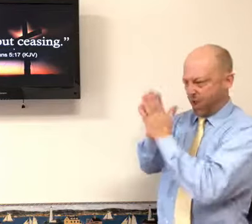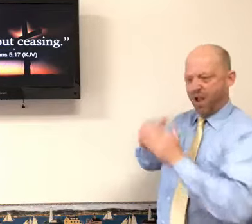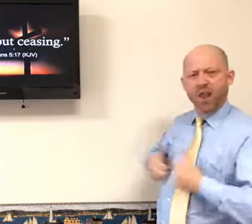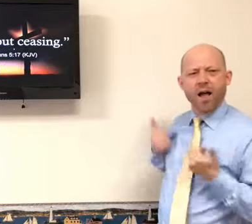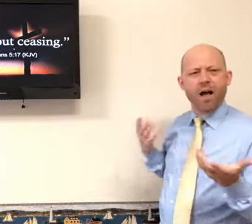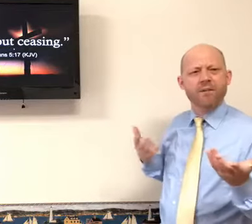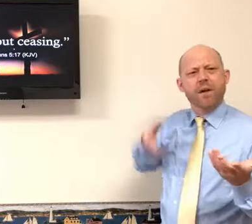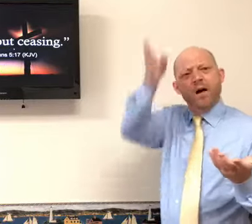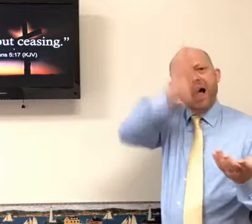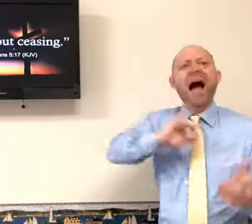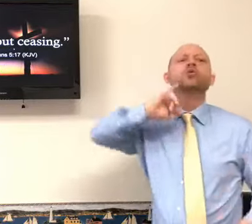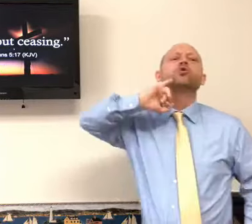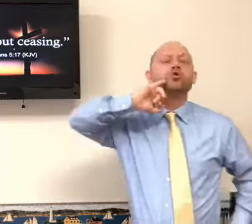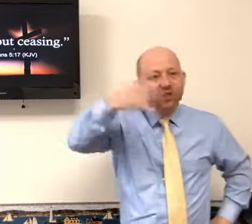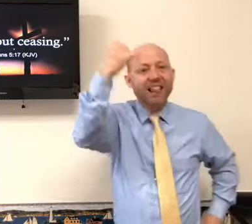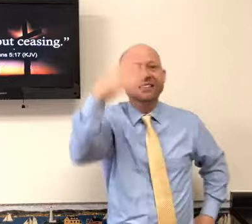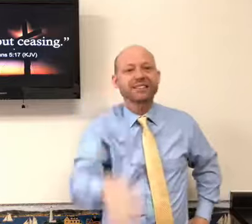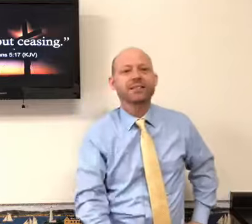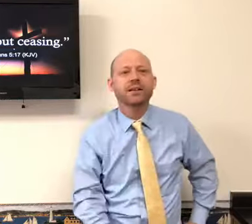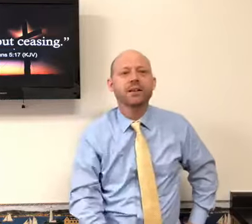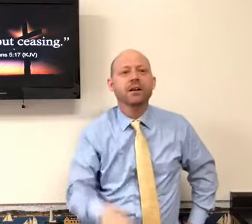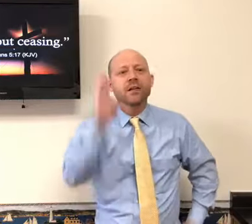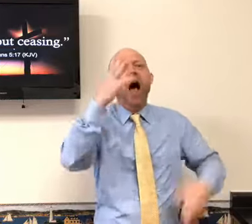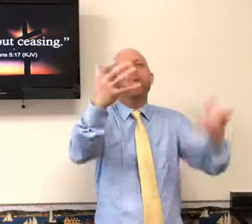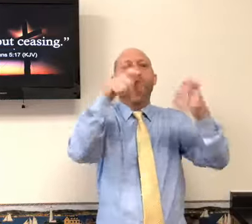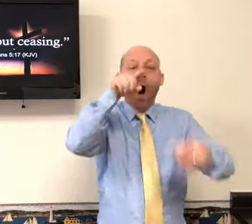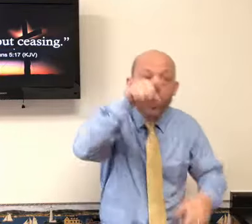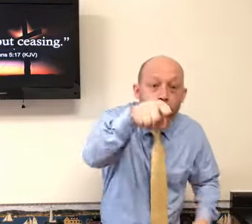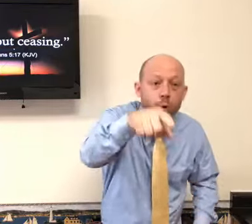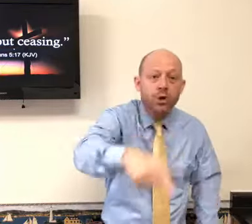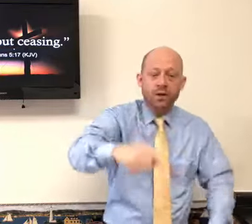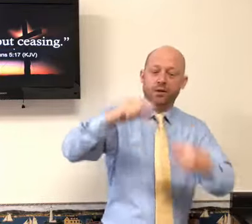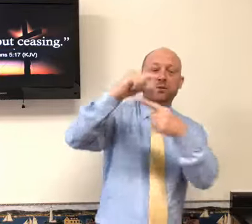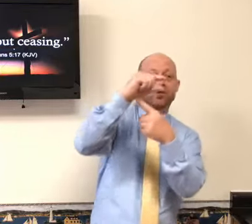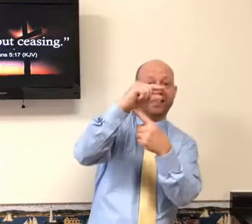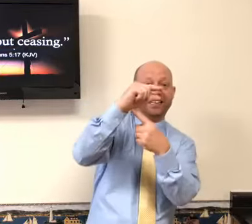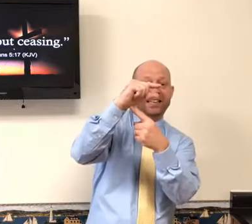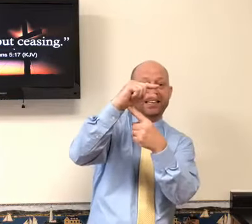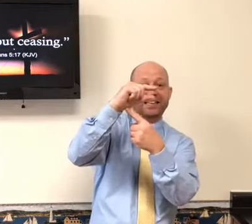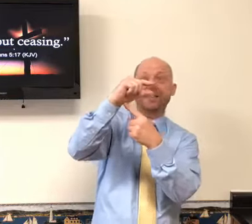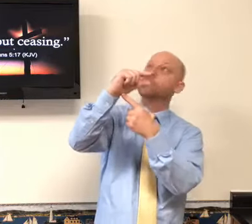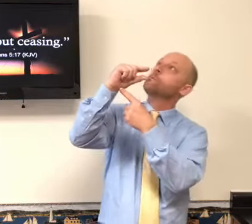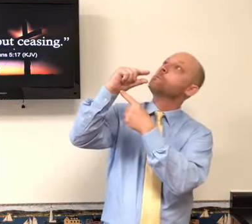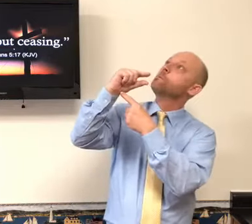a prayer life with your friends? God's jealous. God's jealous. He wants his time with you.